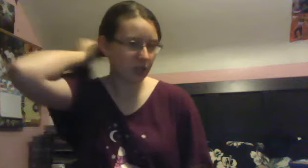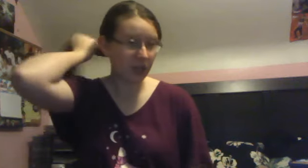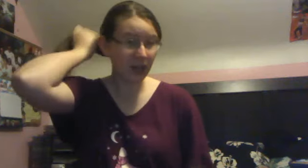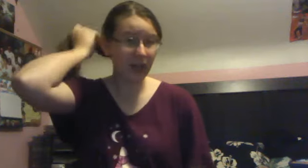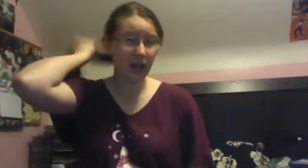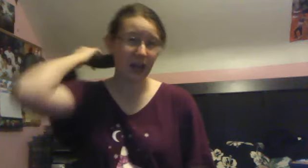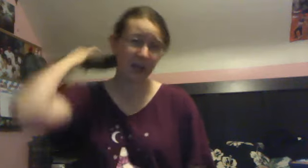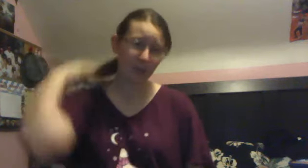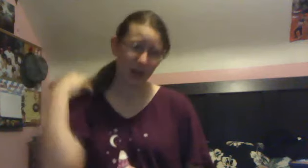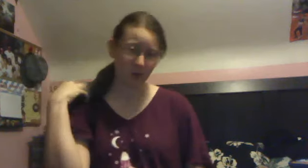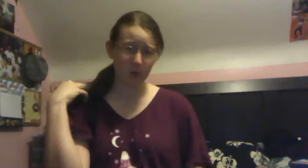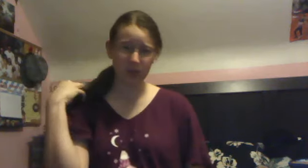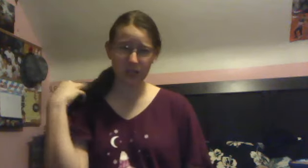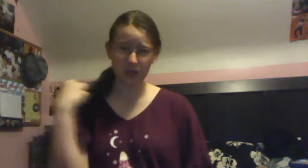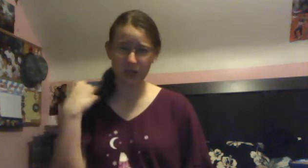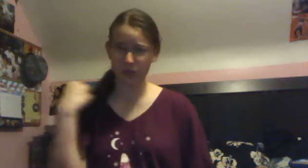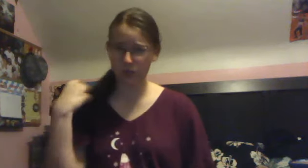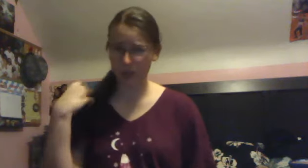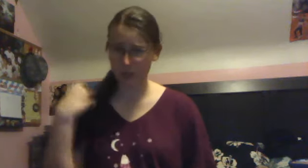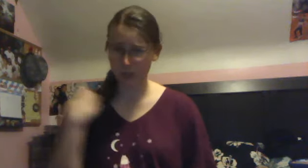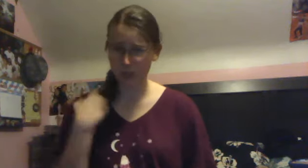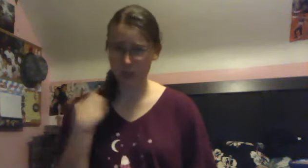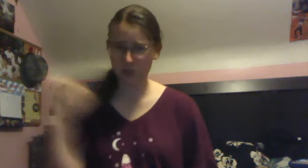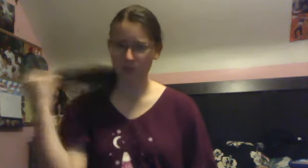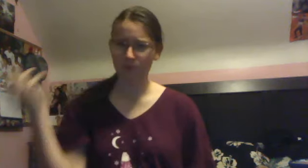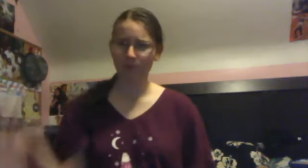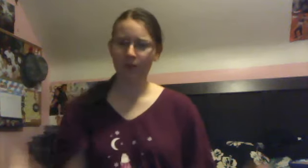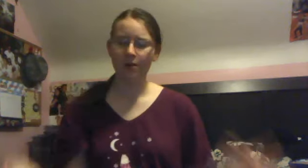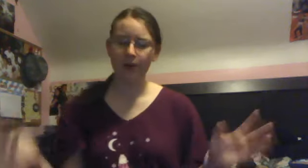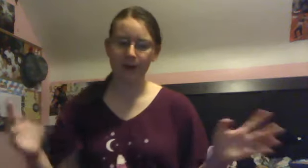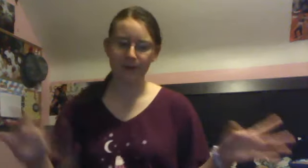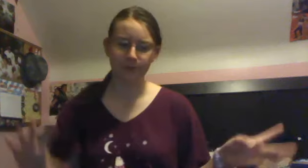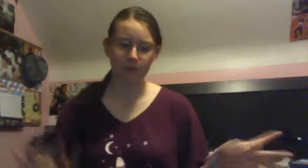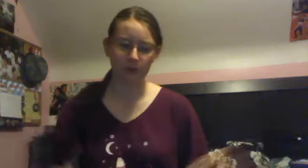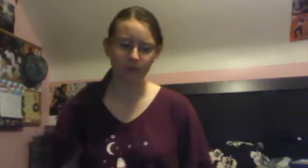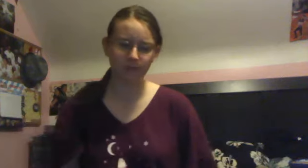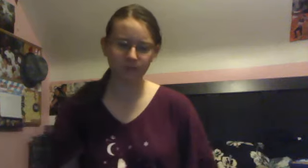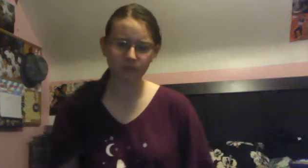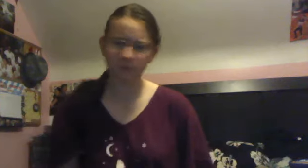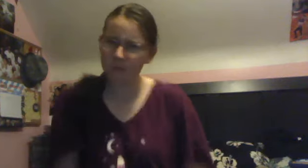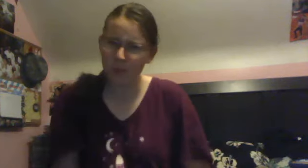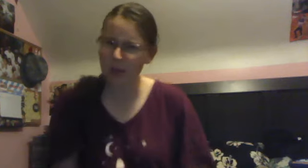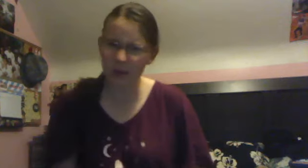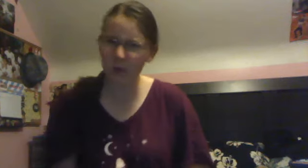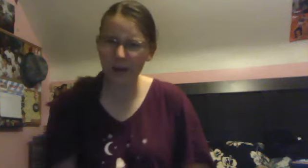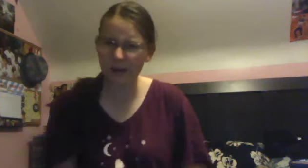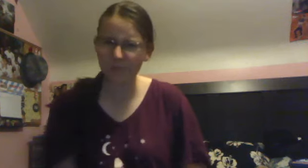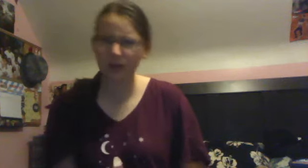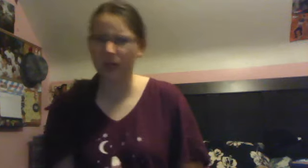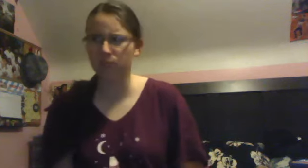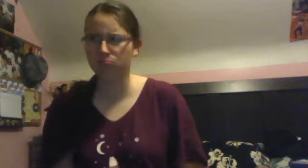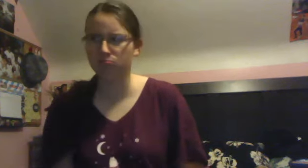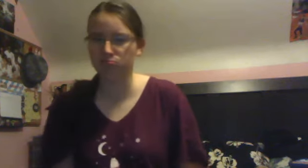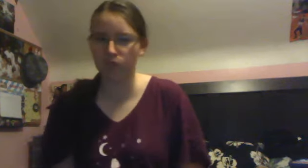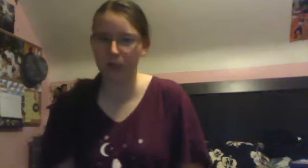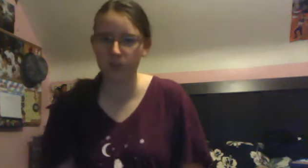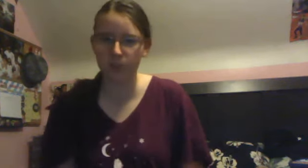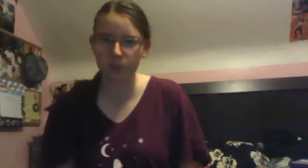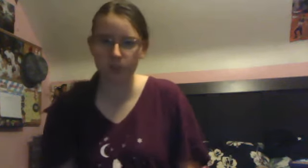like my hair in ponytails. I don't wear it too much. Um, I don't know why I don't wear it too much. I